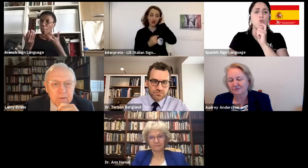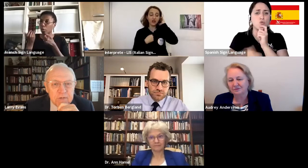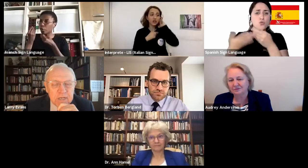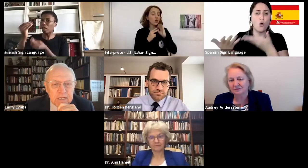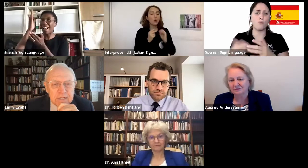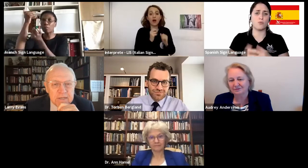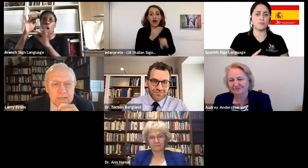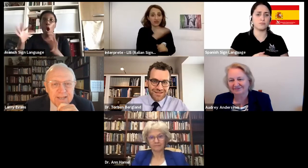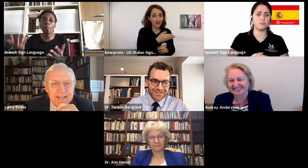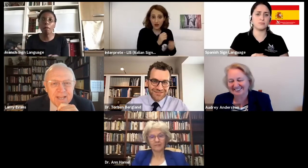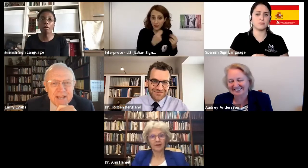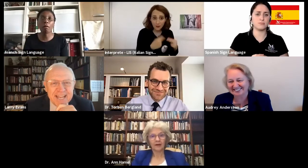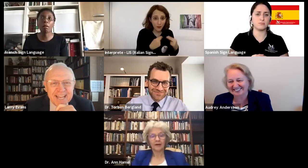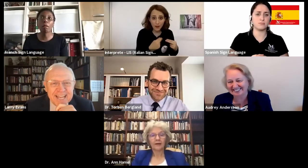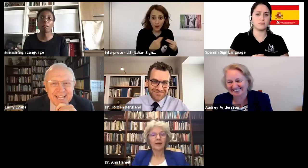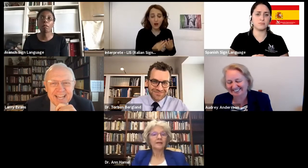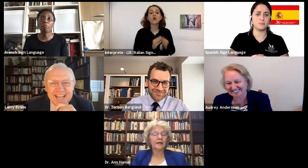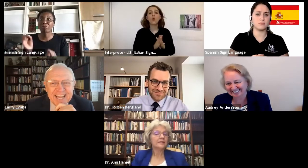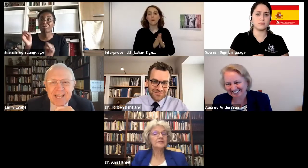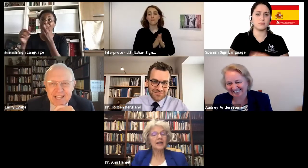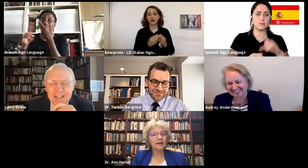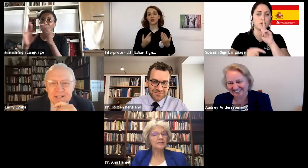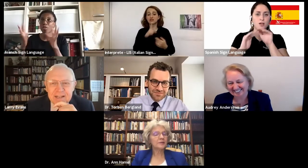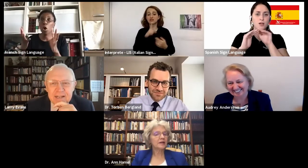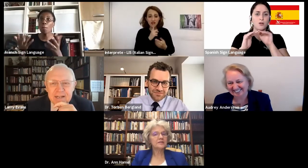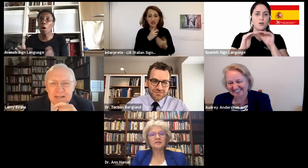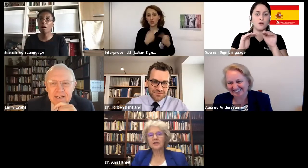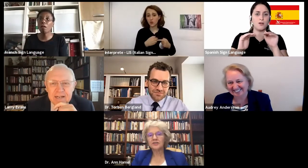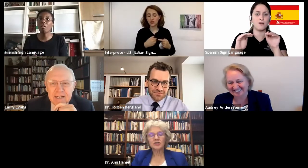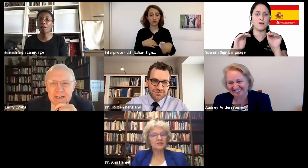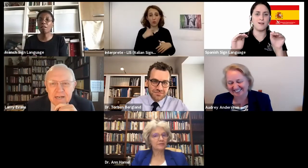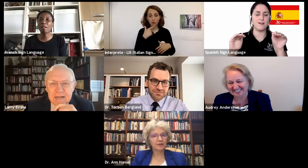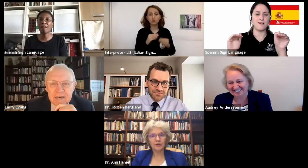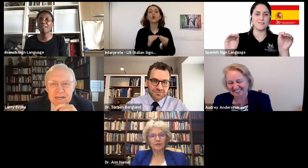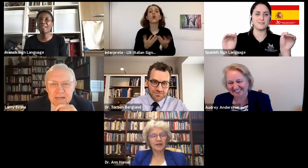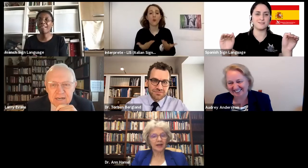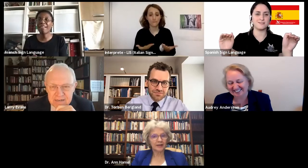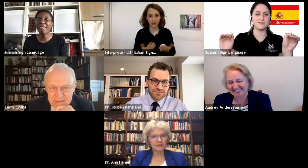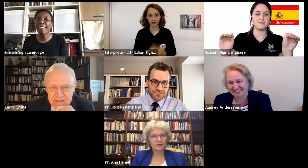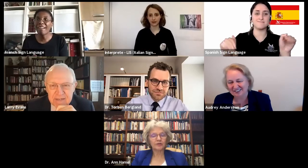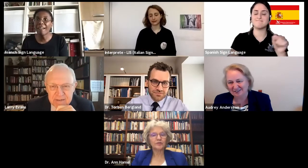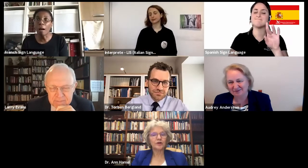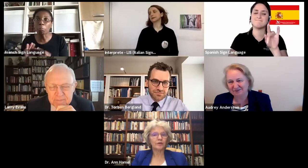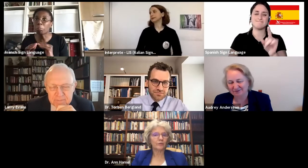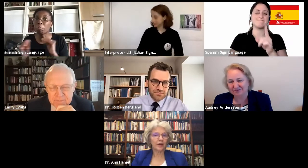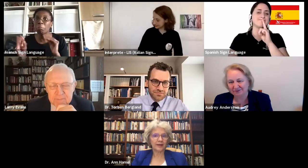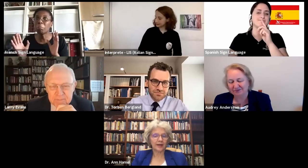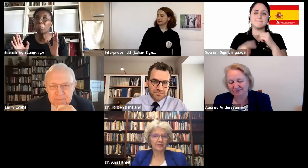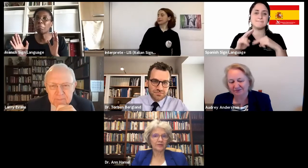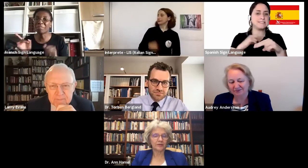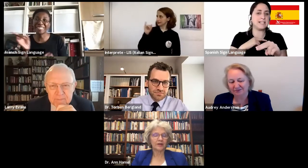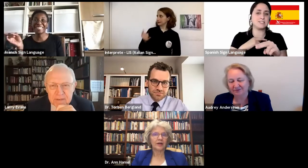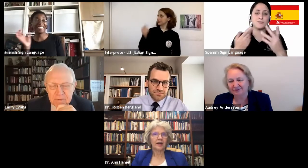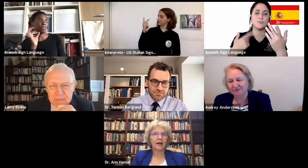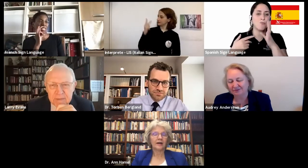And there was silence. And there's silence because it's such a difficult answer. There's no ready